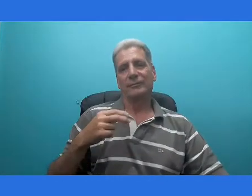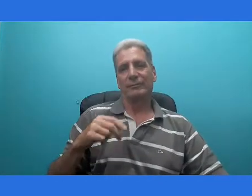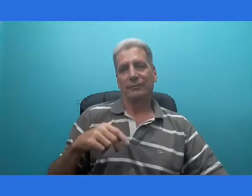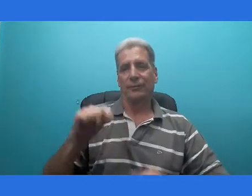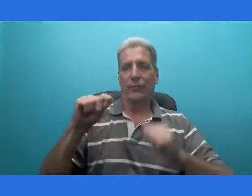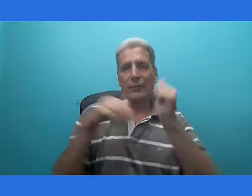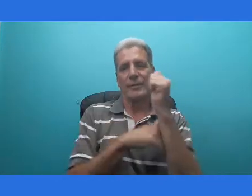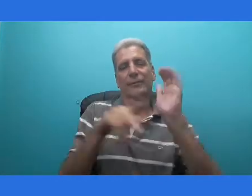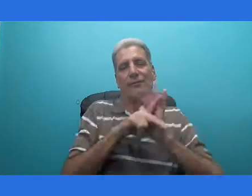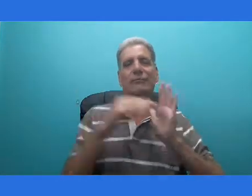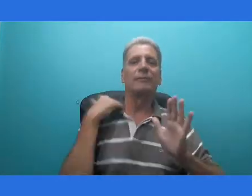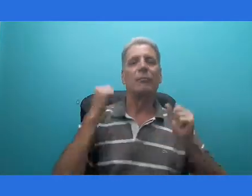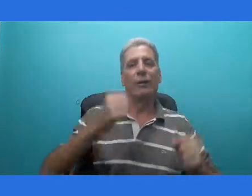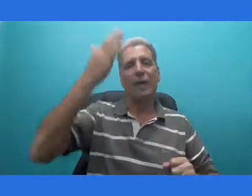I'll somewhere. Oh listen,